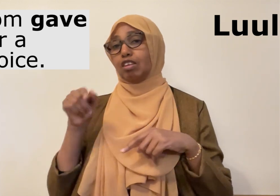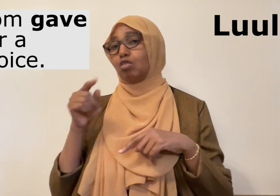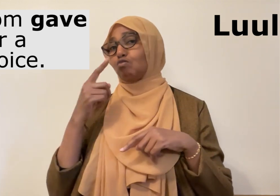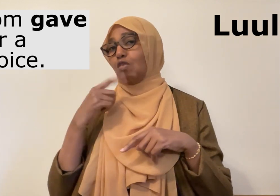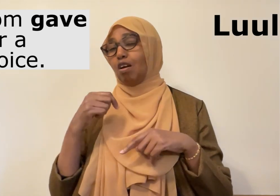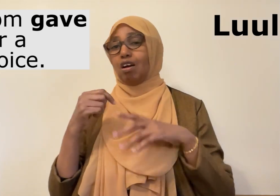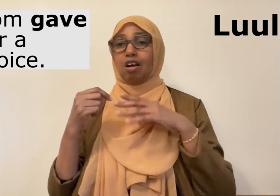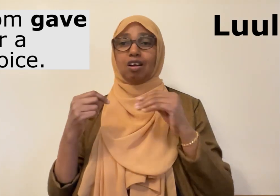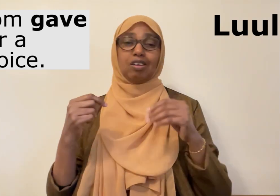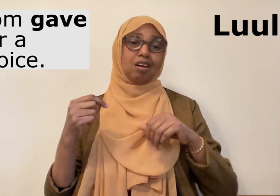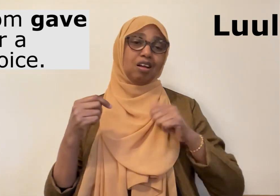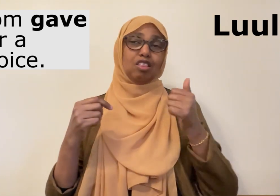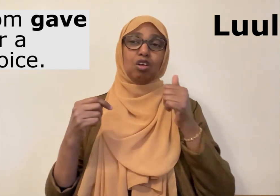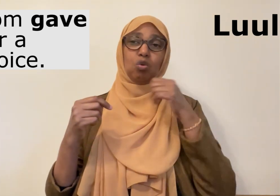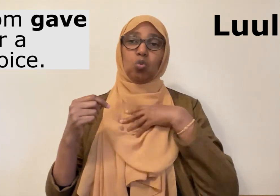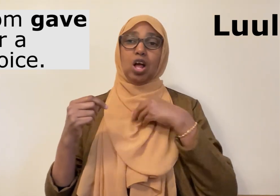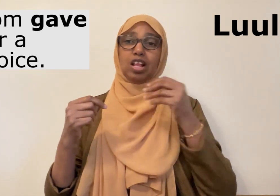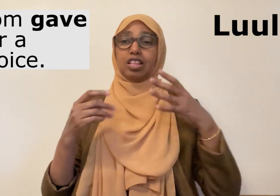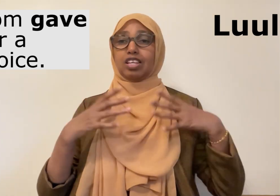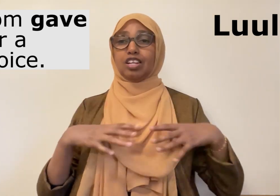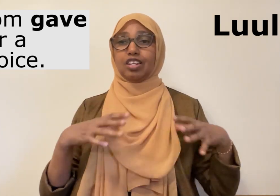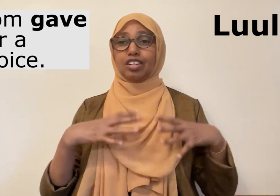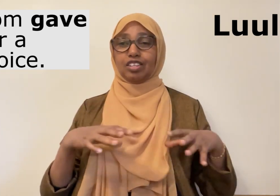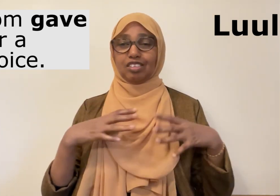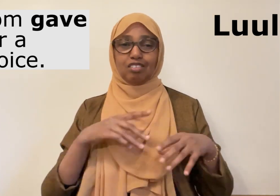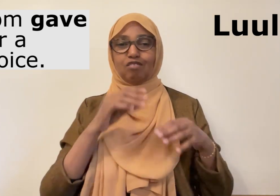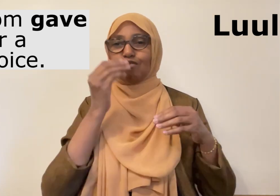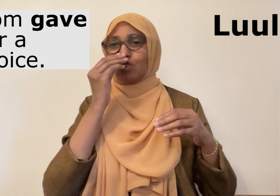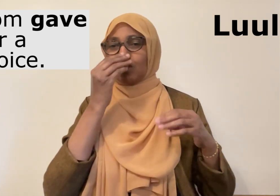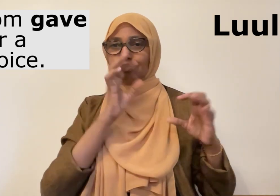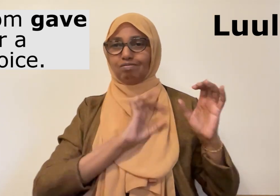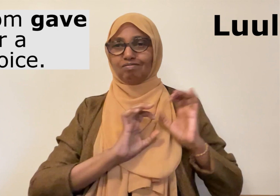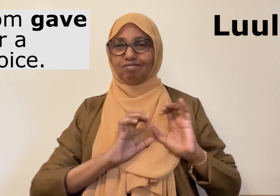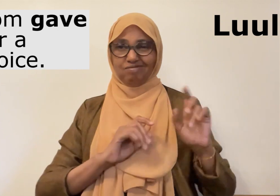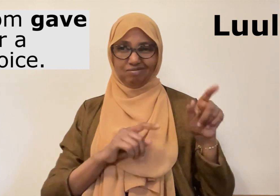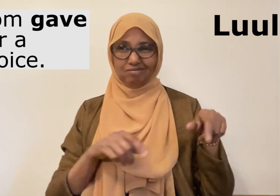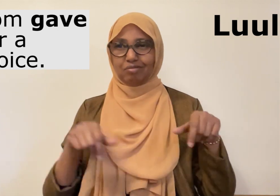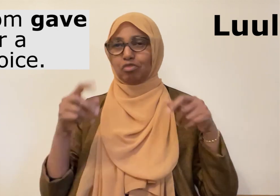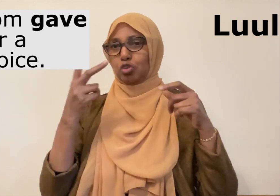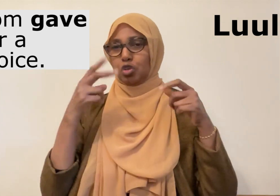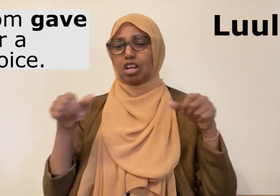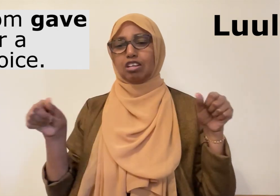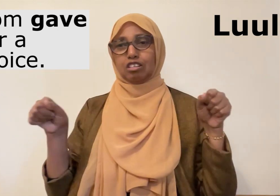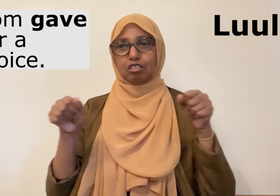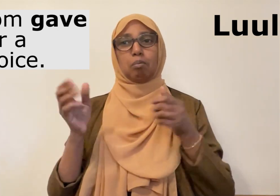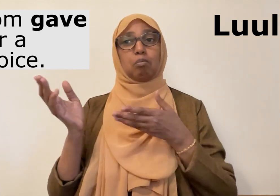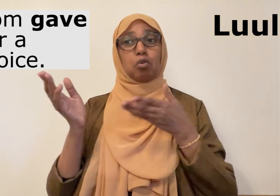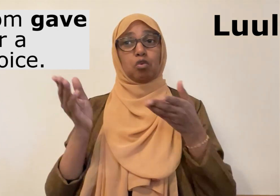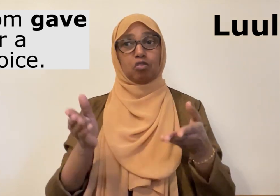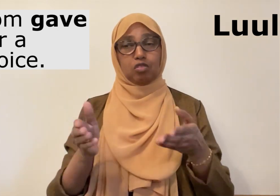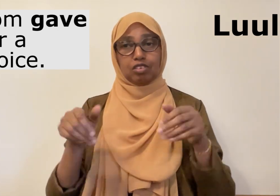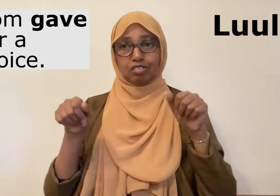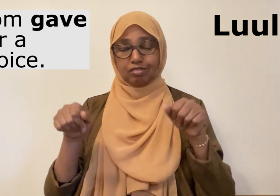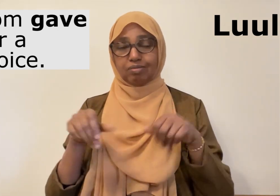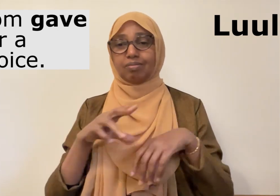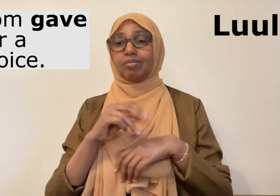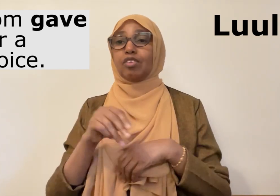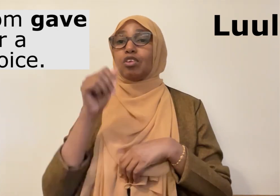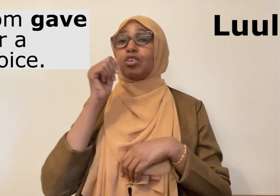Mom brings in two different colored dresses. One is red and the other is white with flowers.